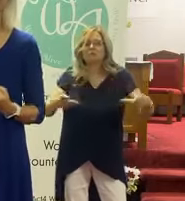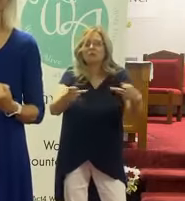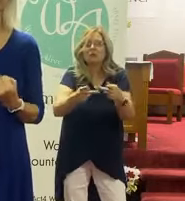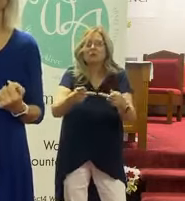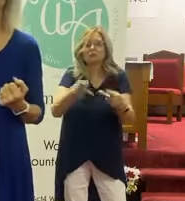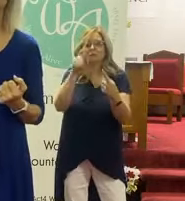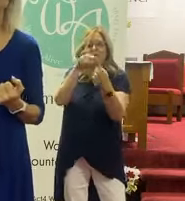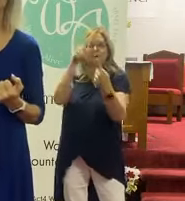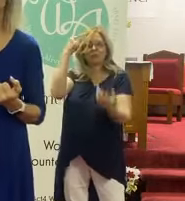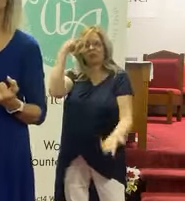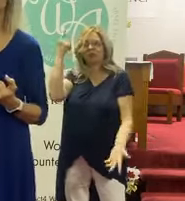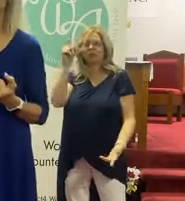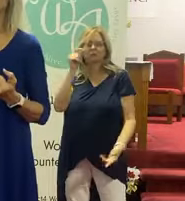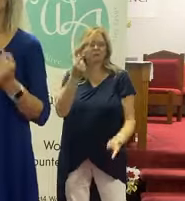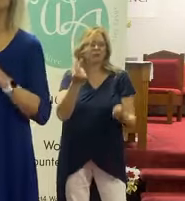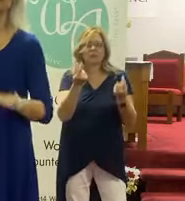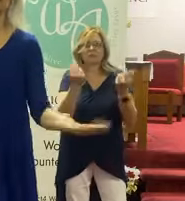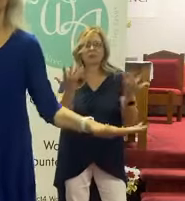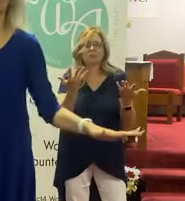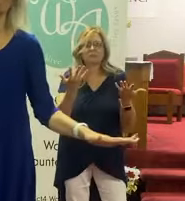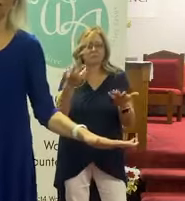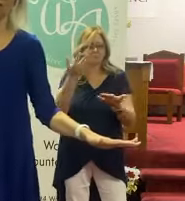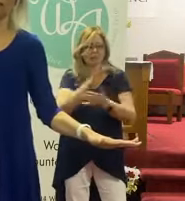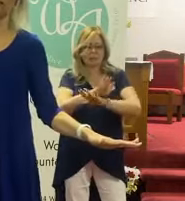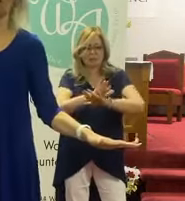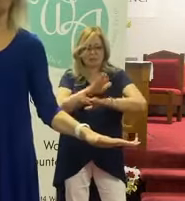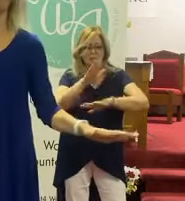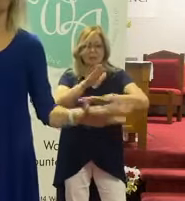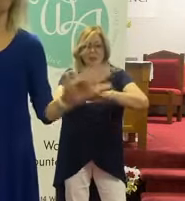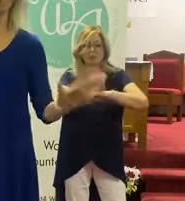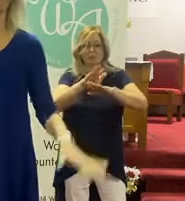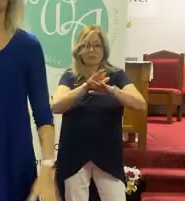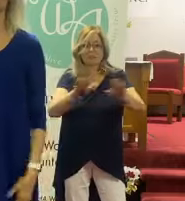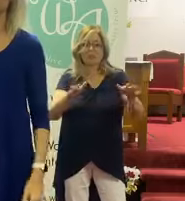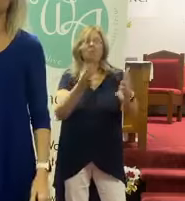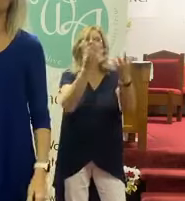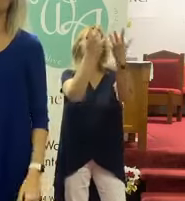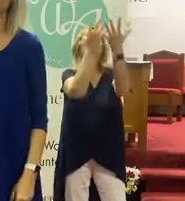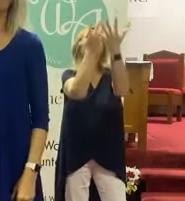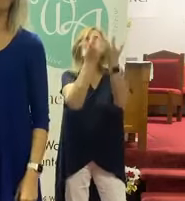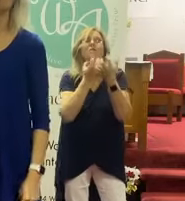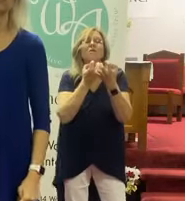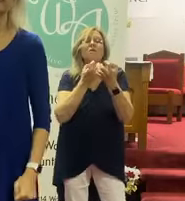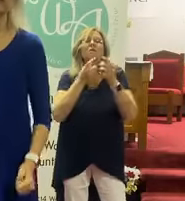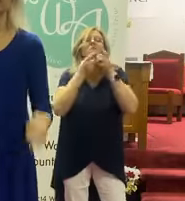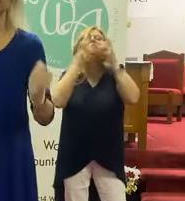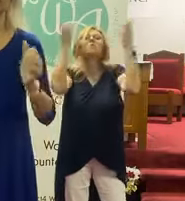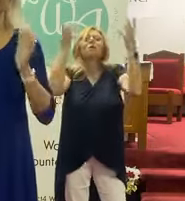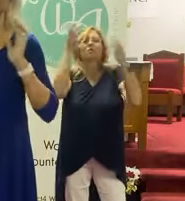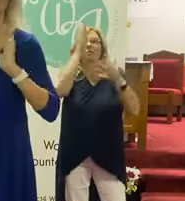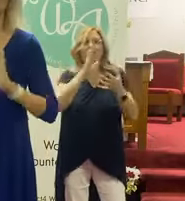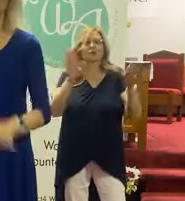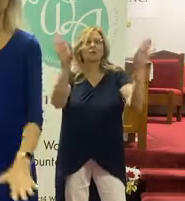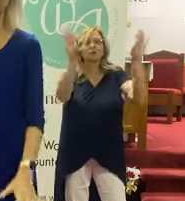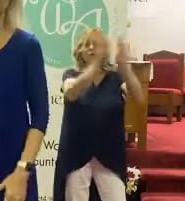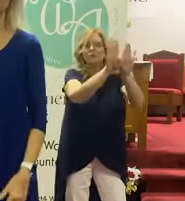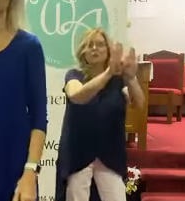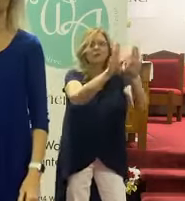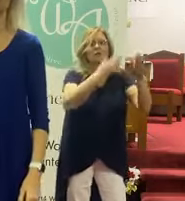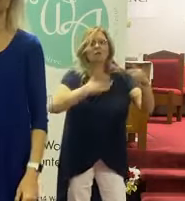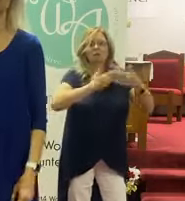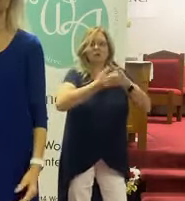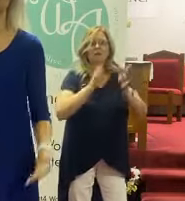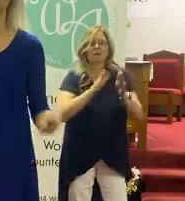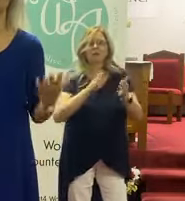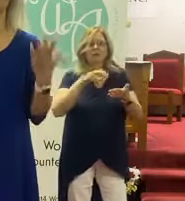And at that point, the only thing I needed to do was to get on the floor and just cry out to God. So I went in my room, closed the door, and I got down